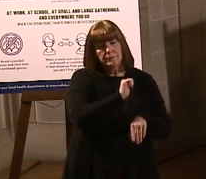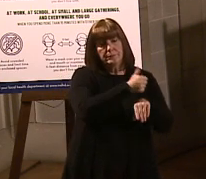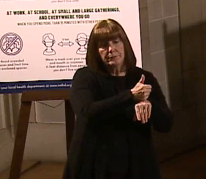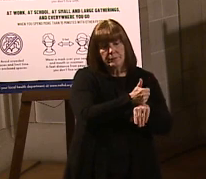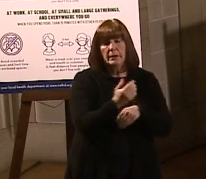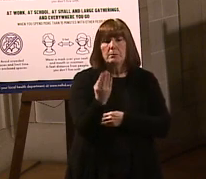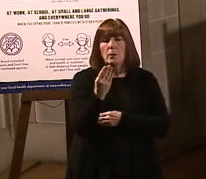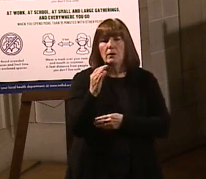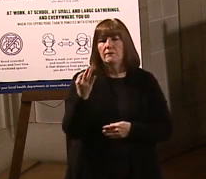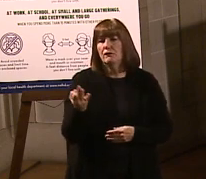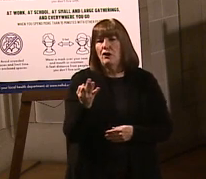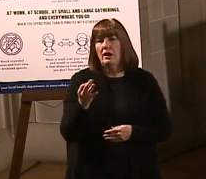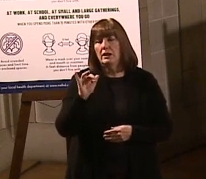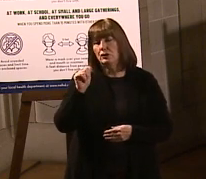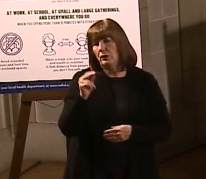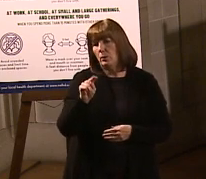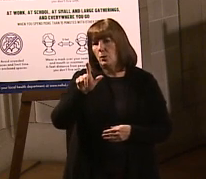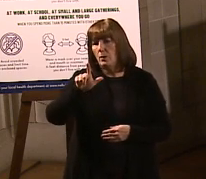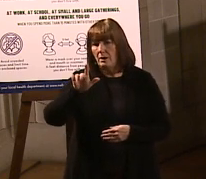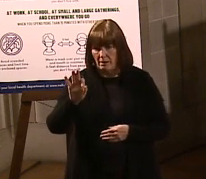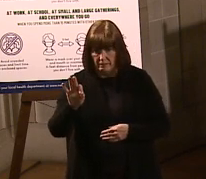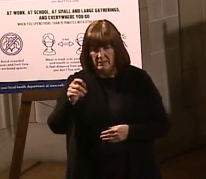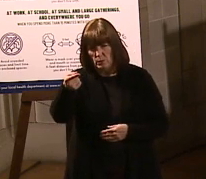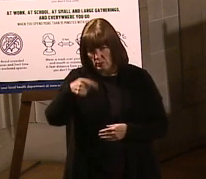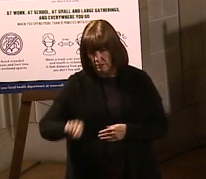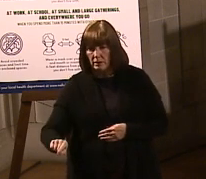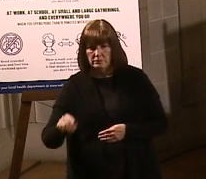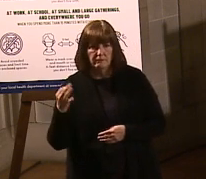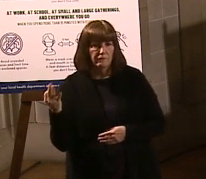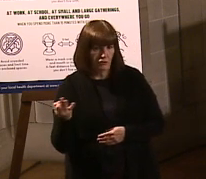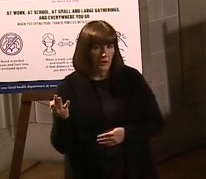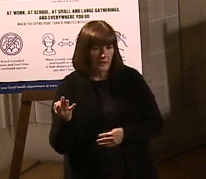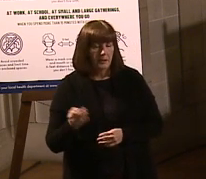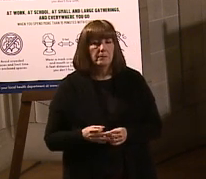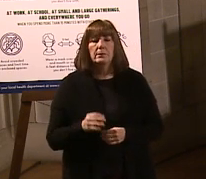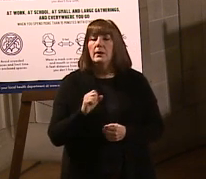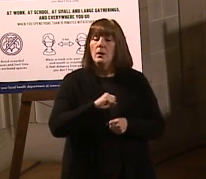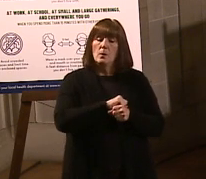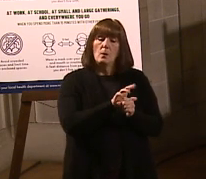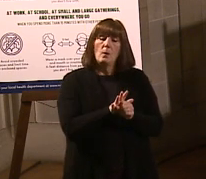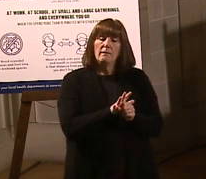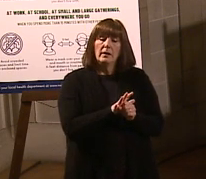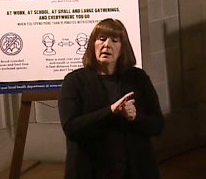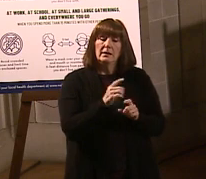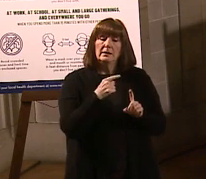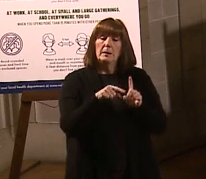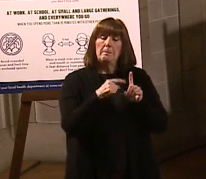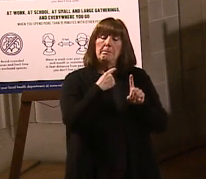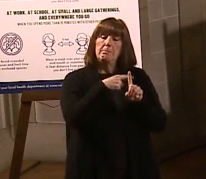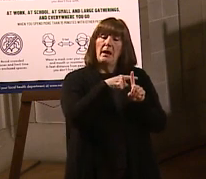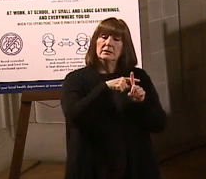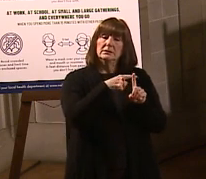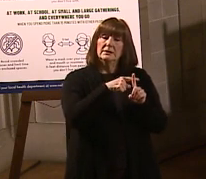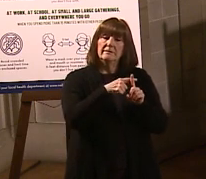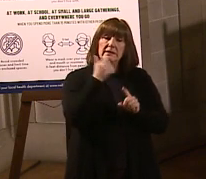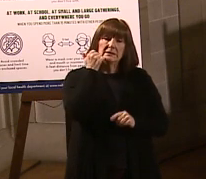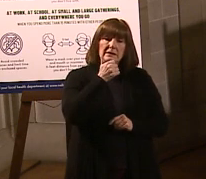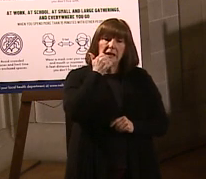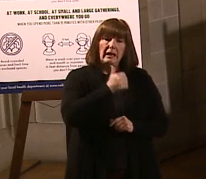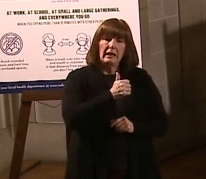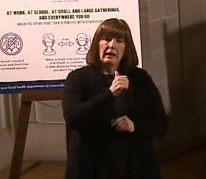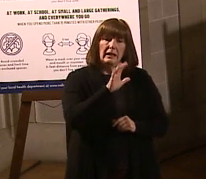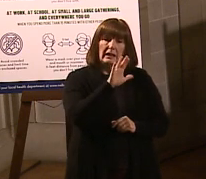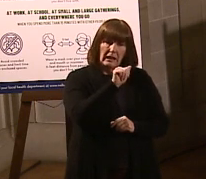on the morning of Friday, January 29th. So next Friday, the COVID-19 daily positive cases and tests, which is